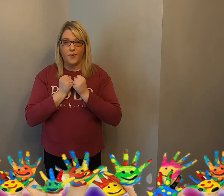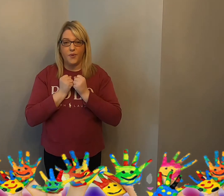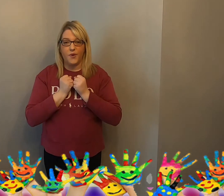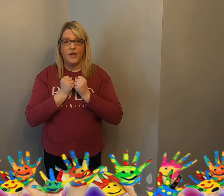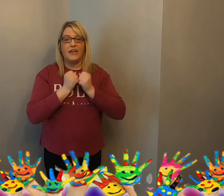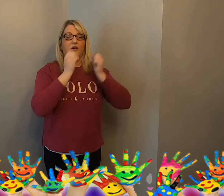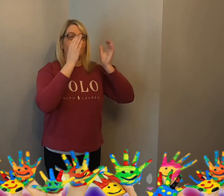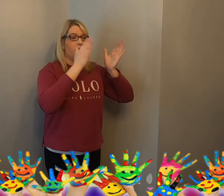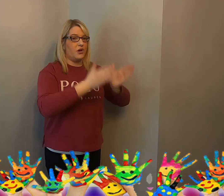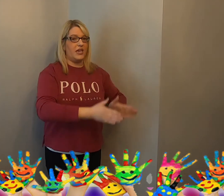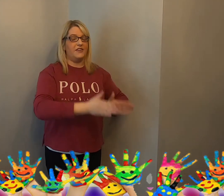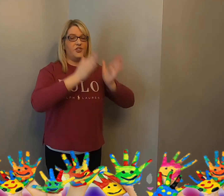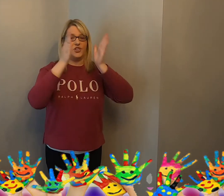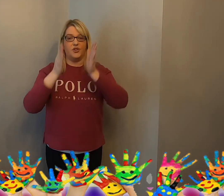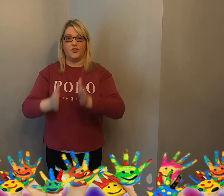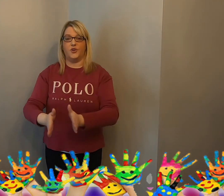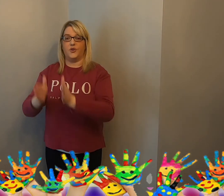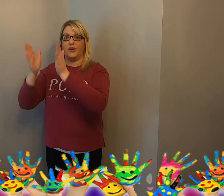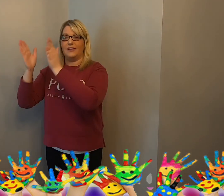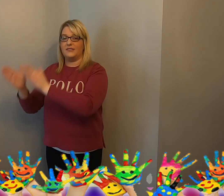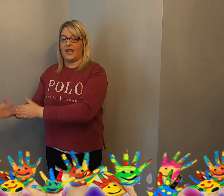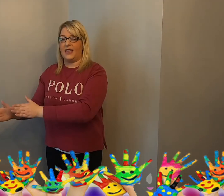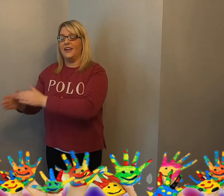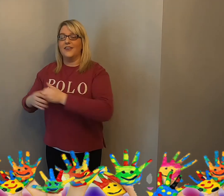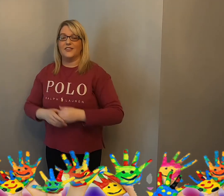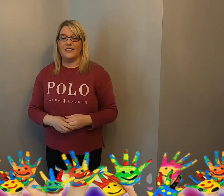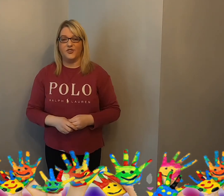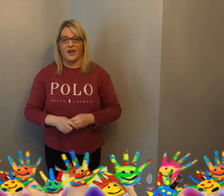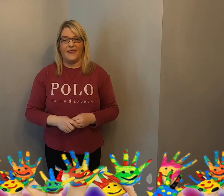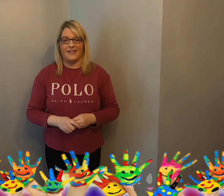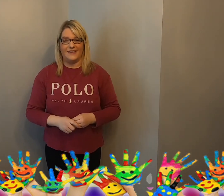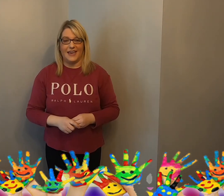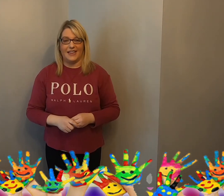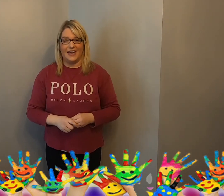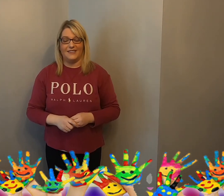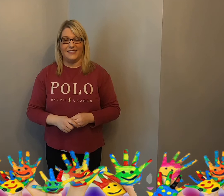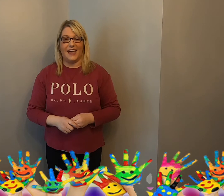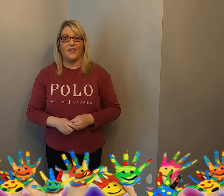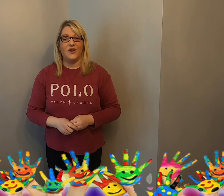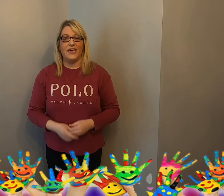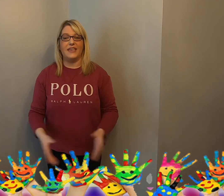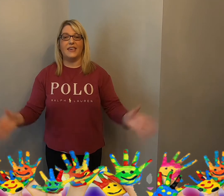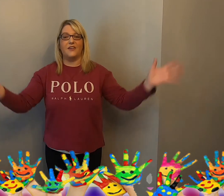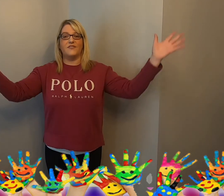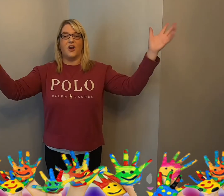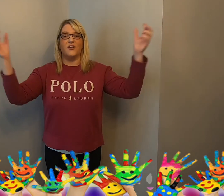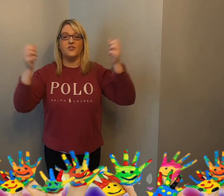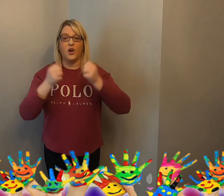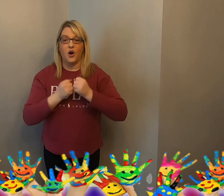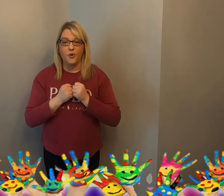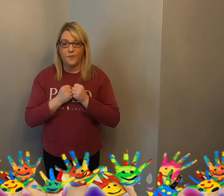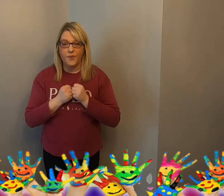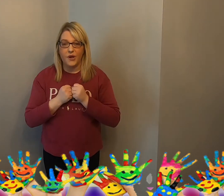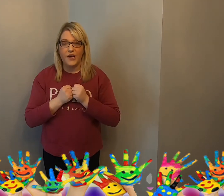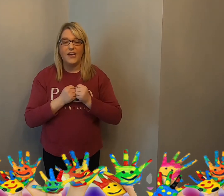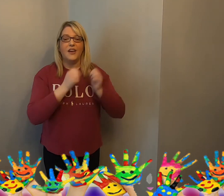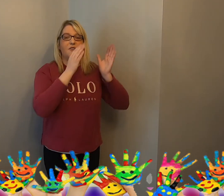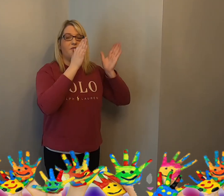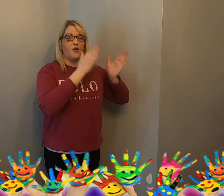for each new day. So let's try that second line together. He gives us hope for